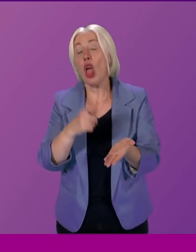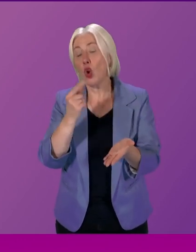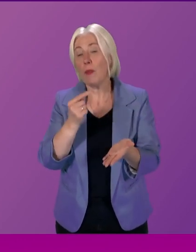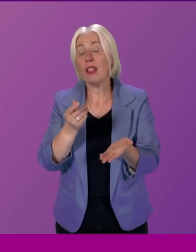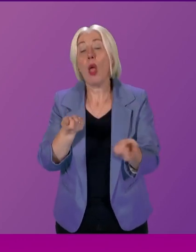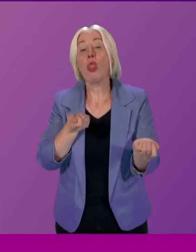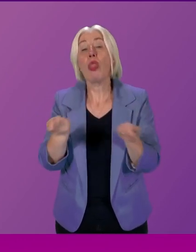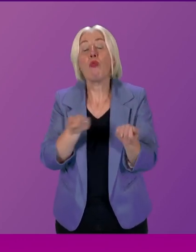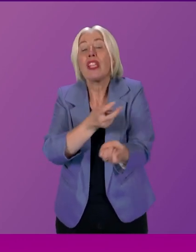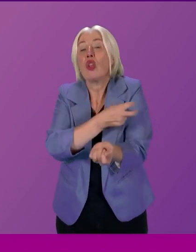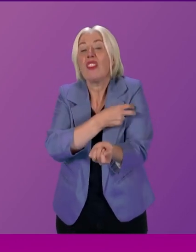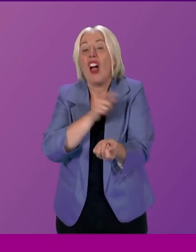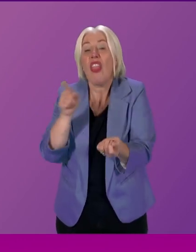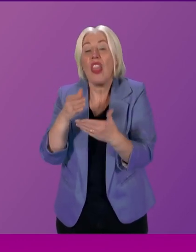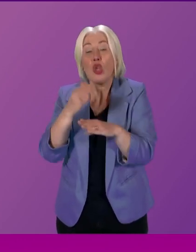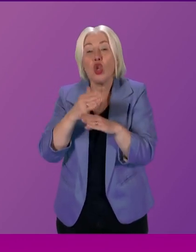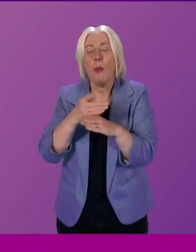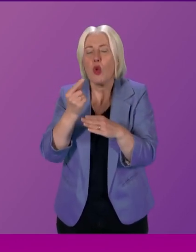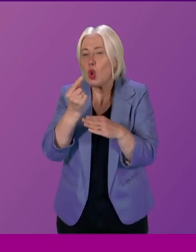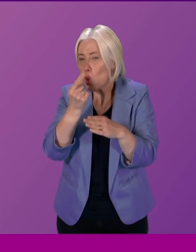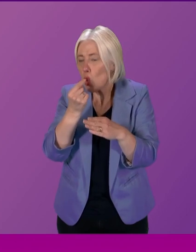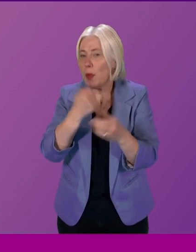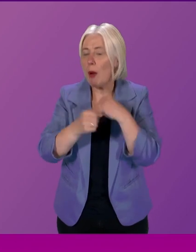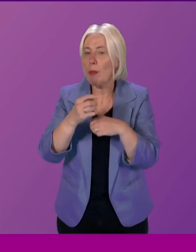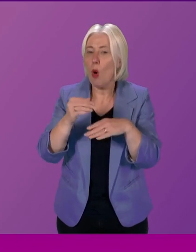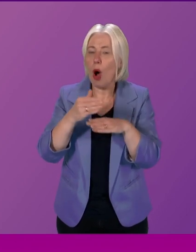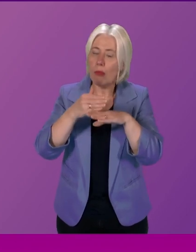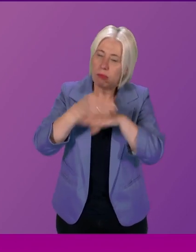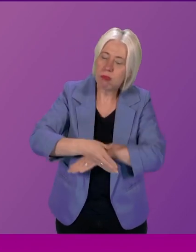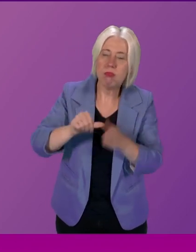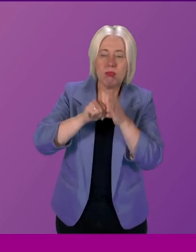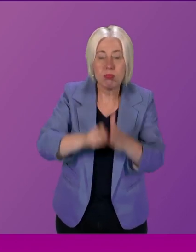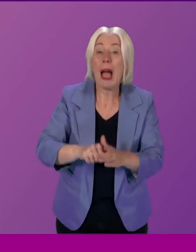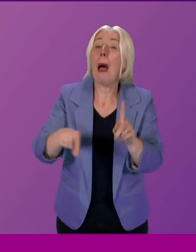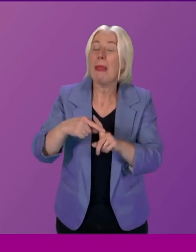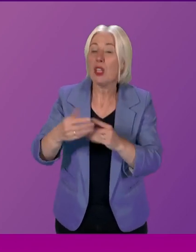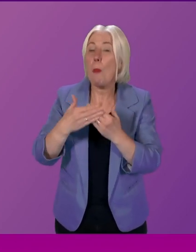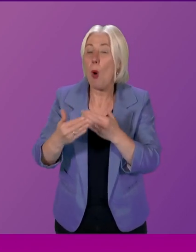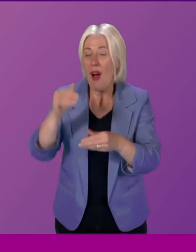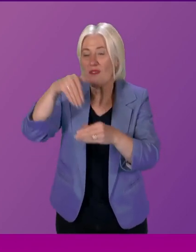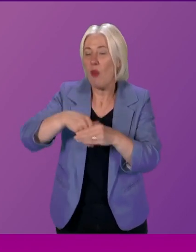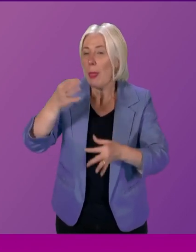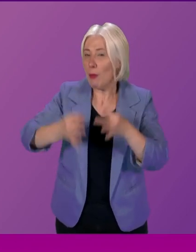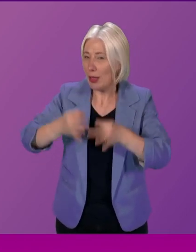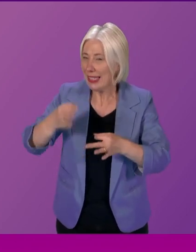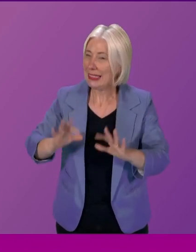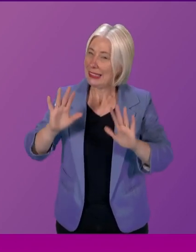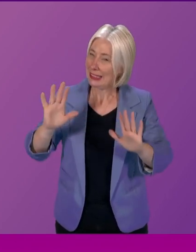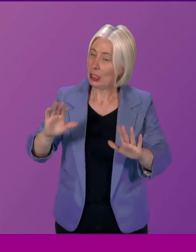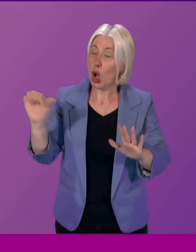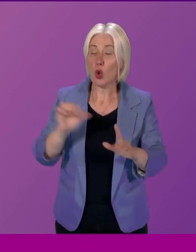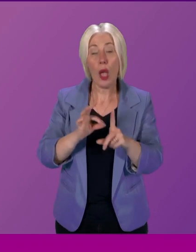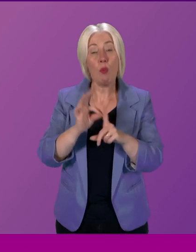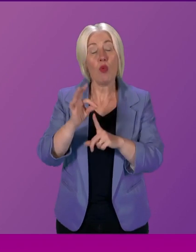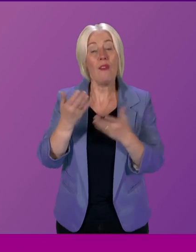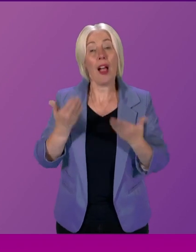officer's job more difficult and more political. I believe there should be a way to improve the current situation